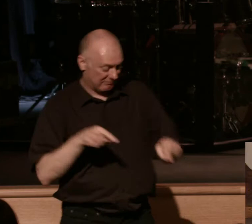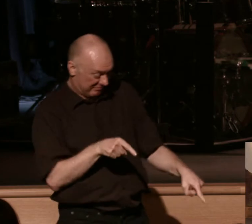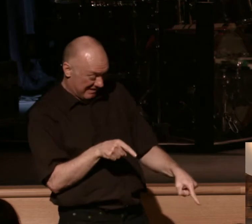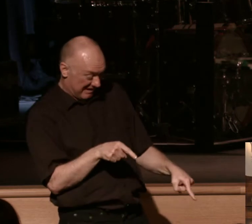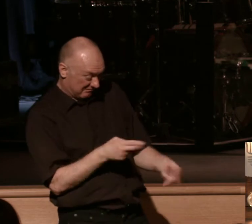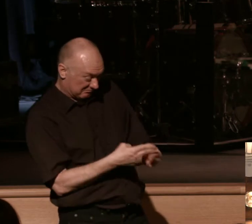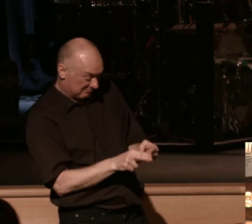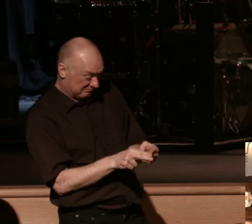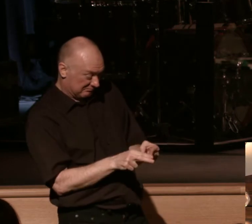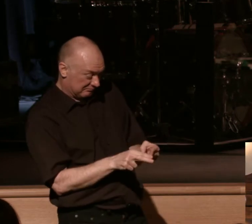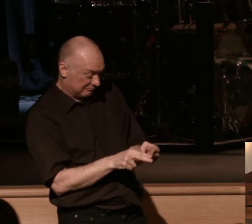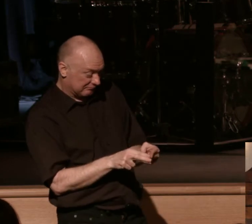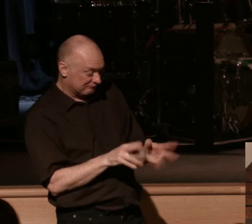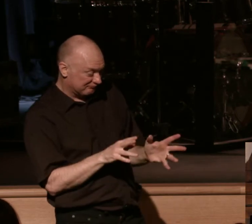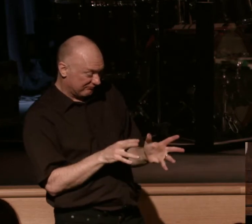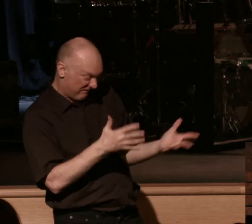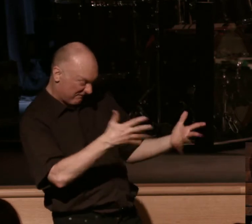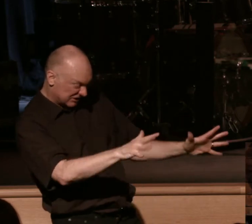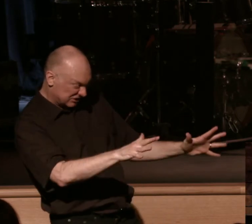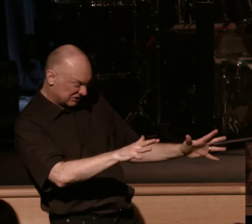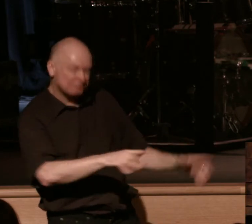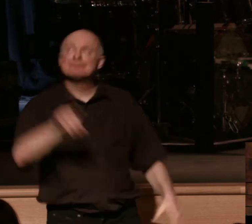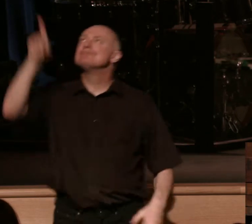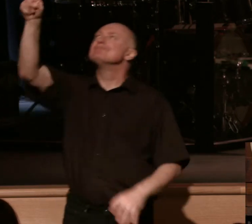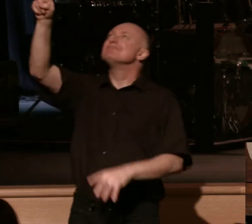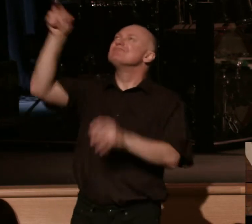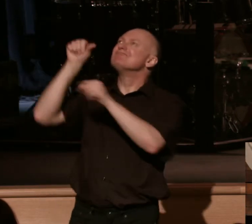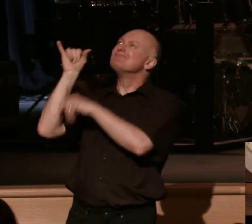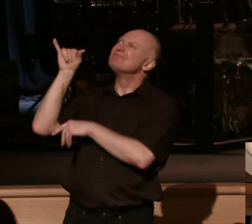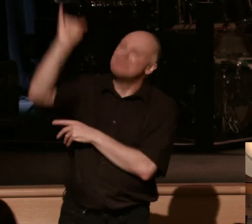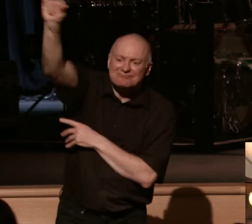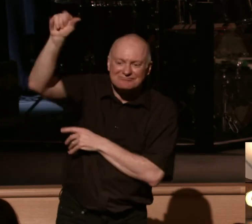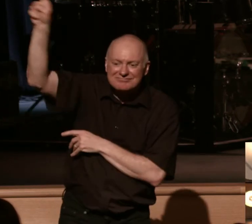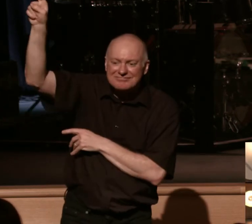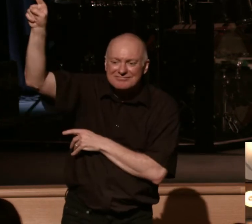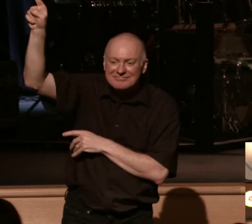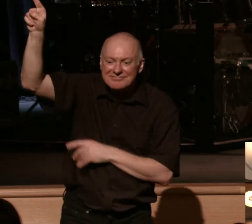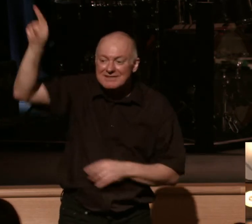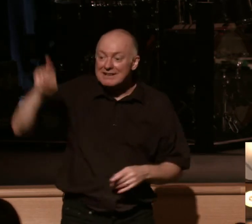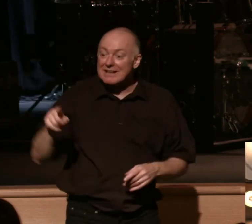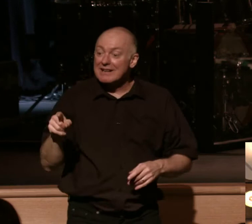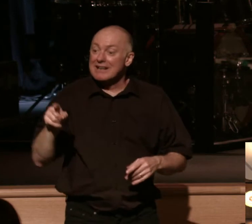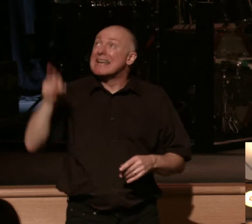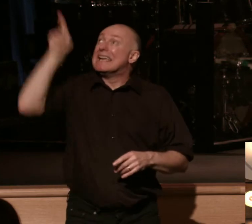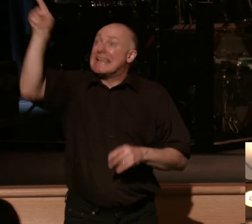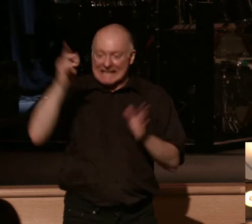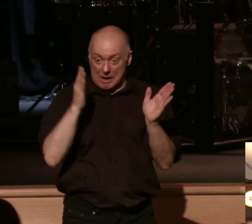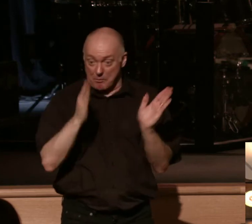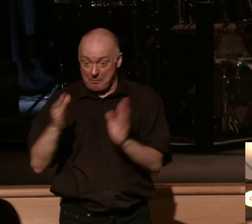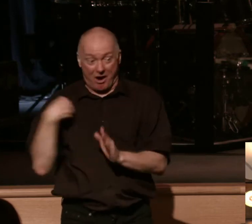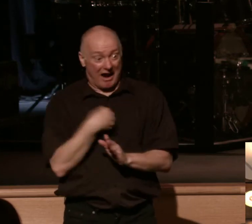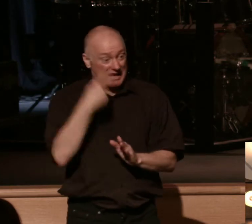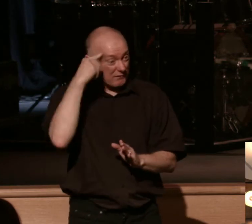swallowed up by life. In verse 5. He who has prepared us for this very thing is God,